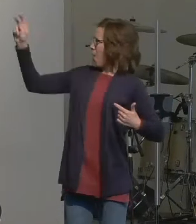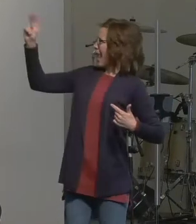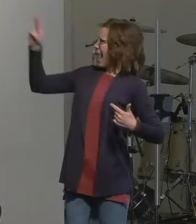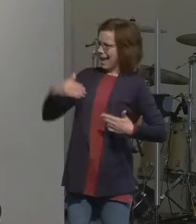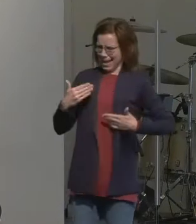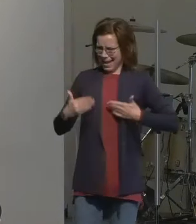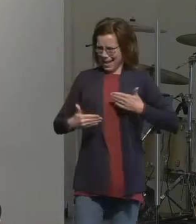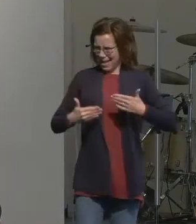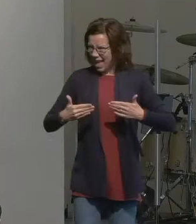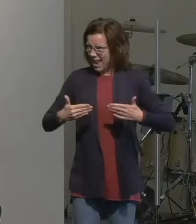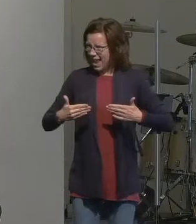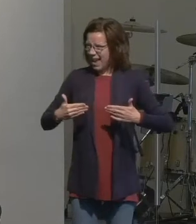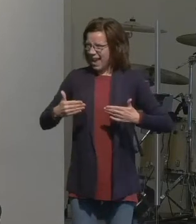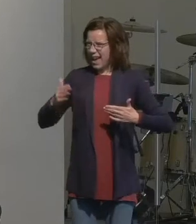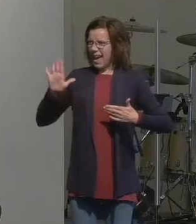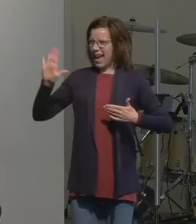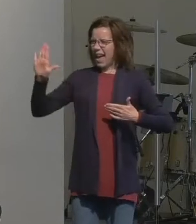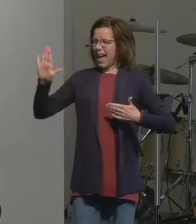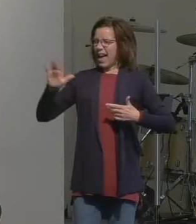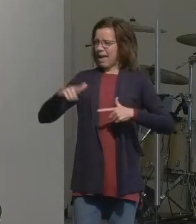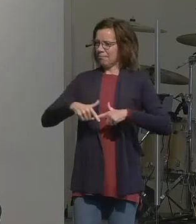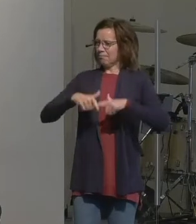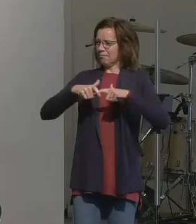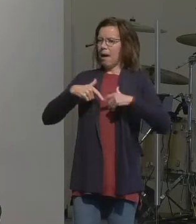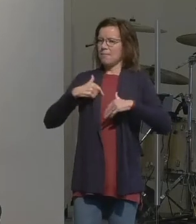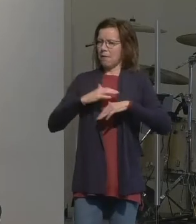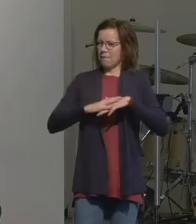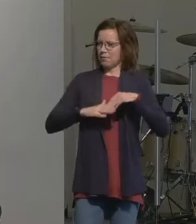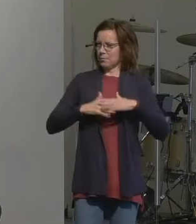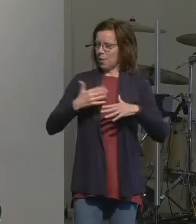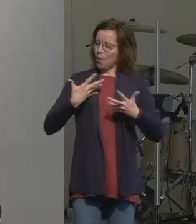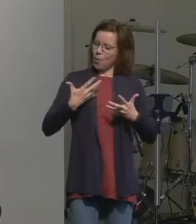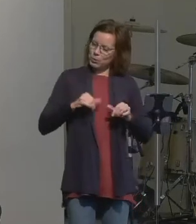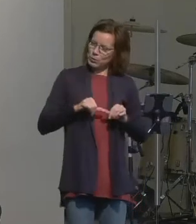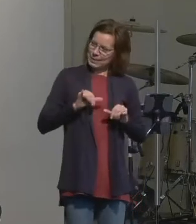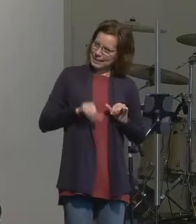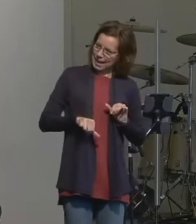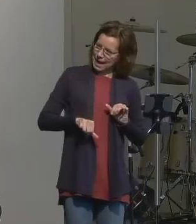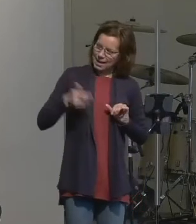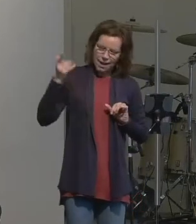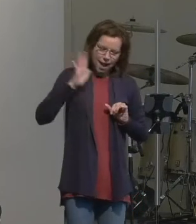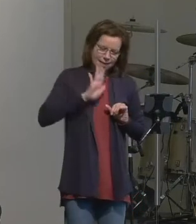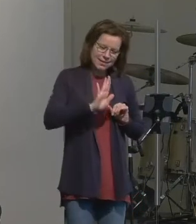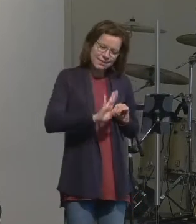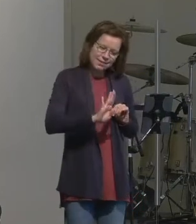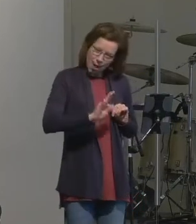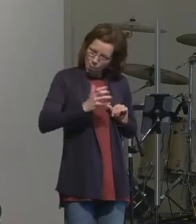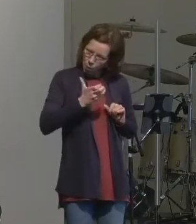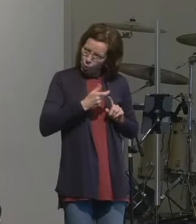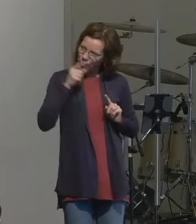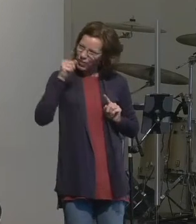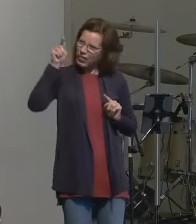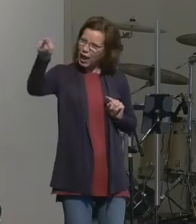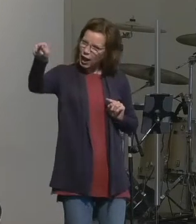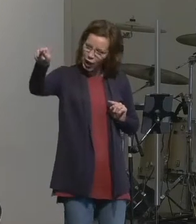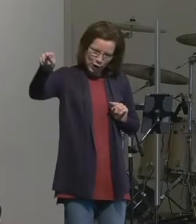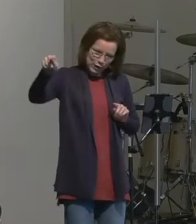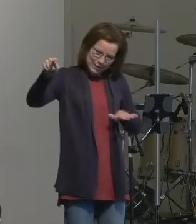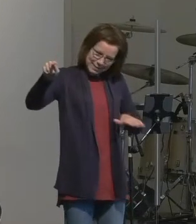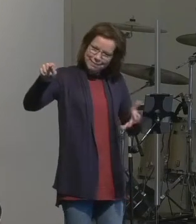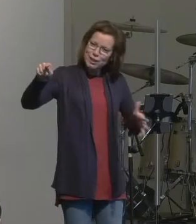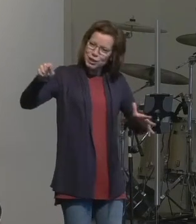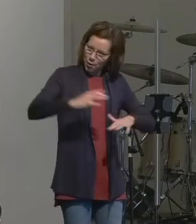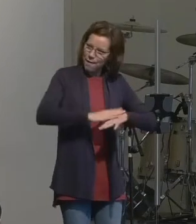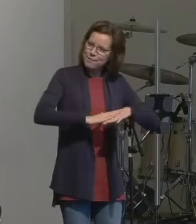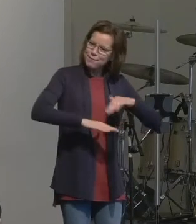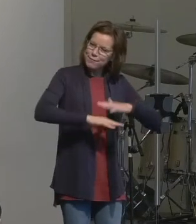and then God said I'm going to call you out of your comfortable places so that you can do what I have in store for you but it's not just that he gives us direction